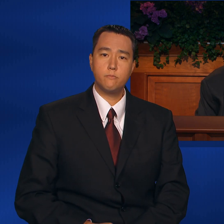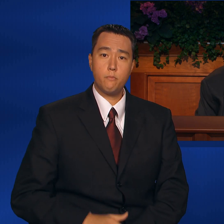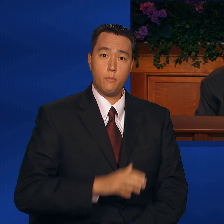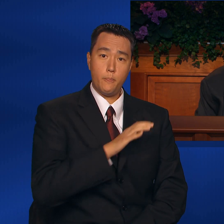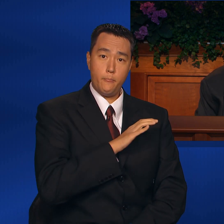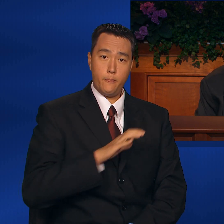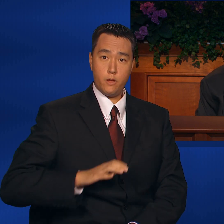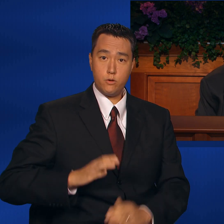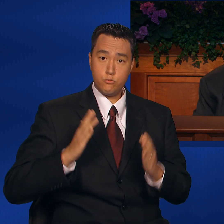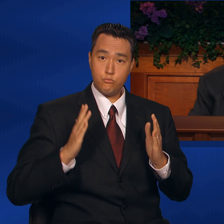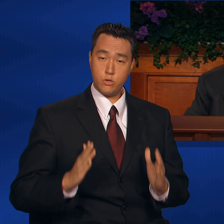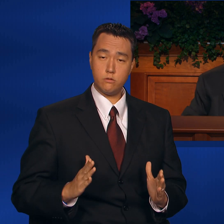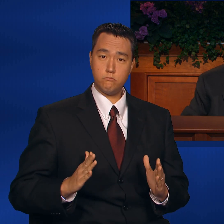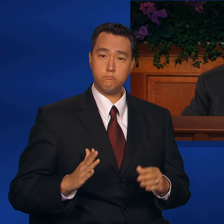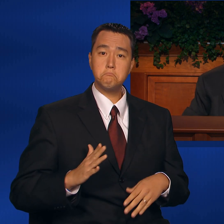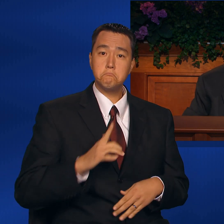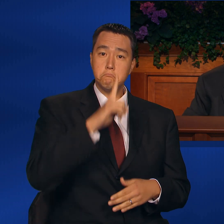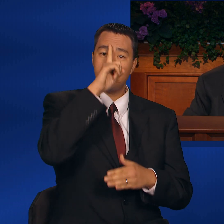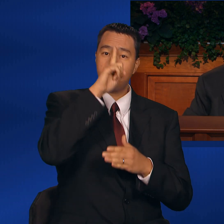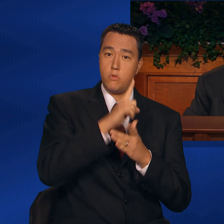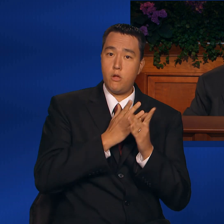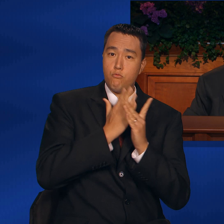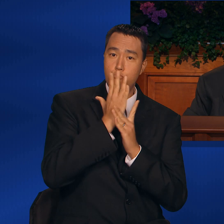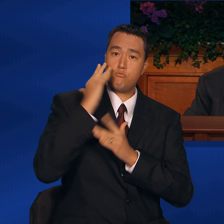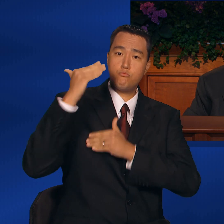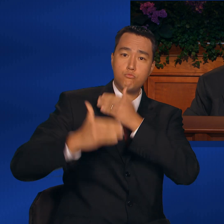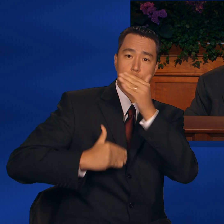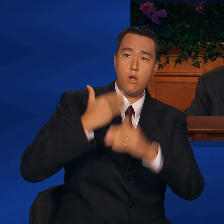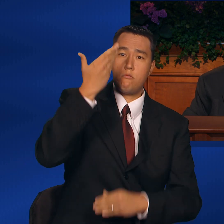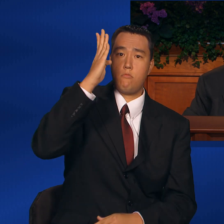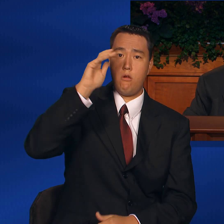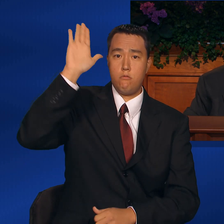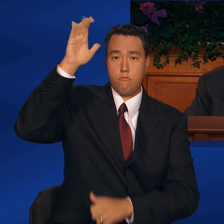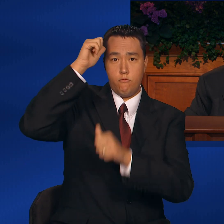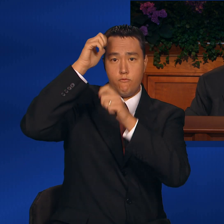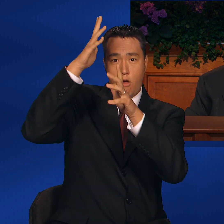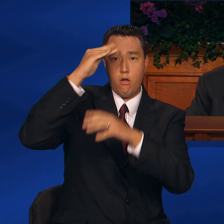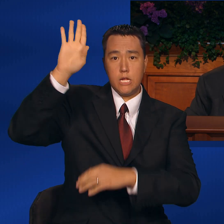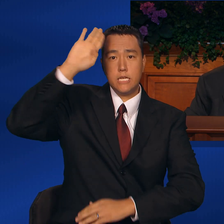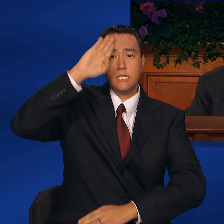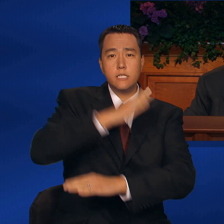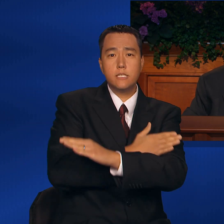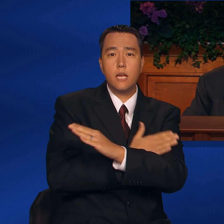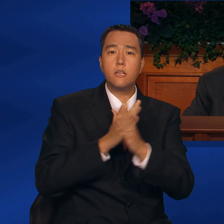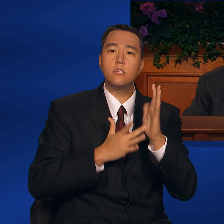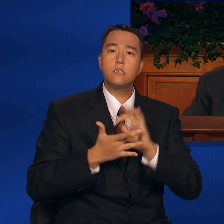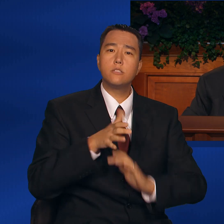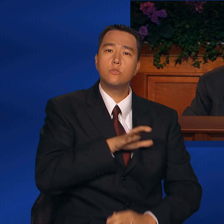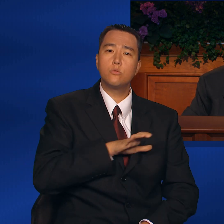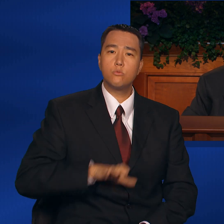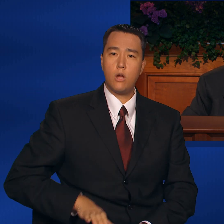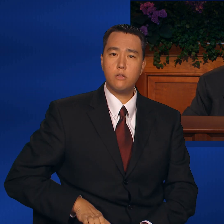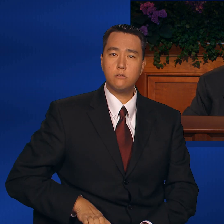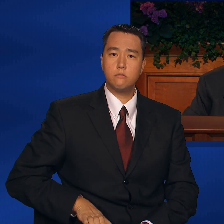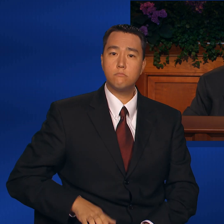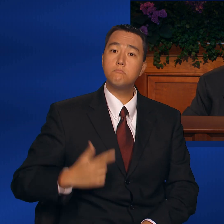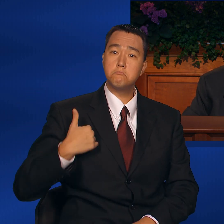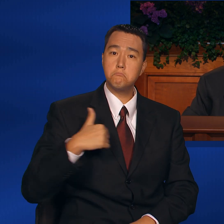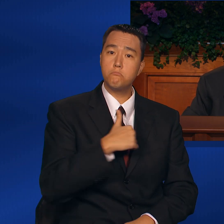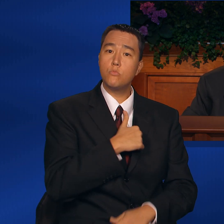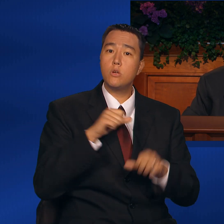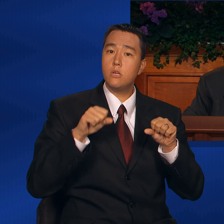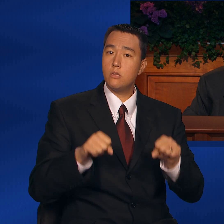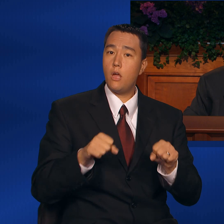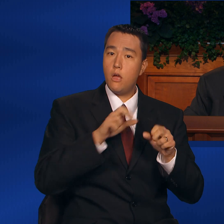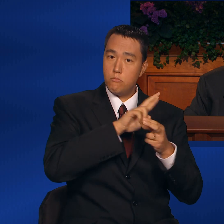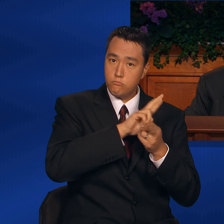believes that through the grace of God the Father and His Son, Jesus Christ, we can repent,